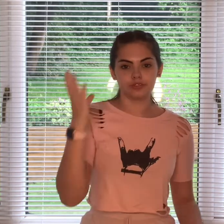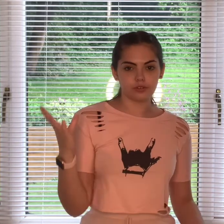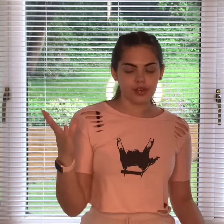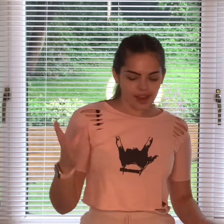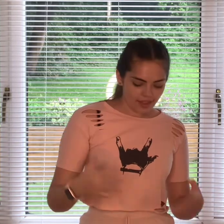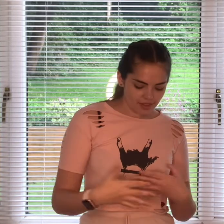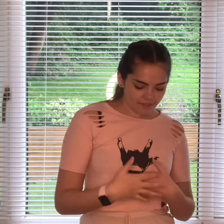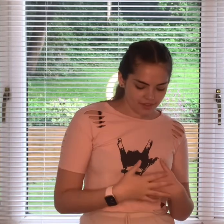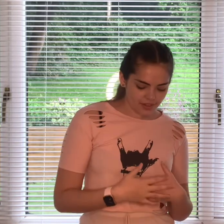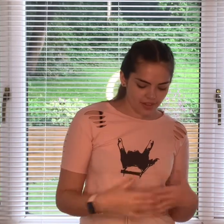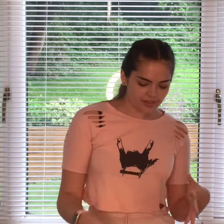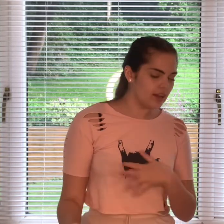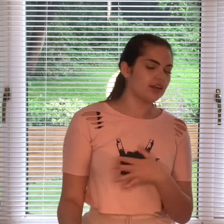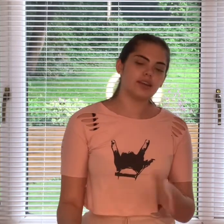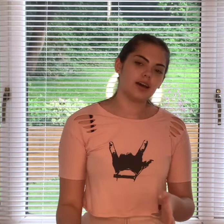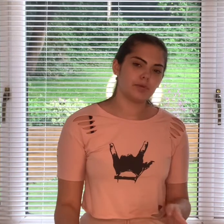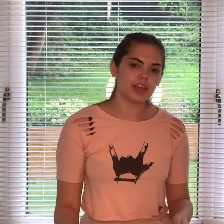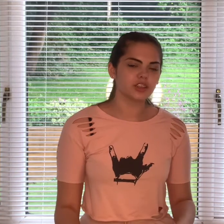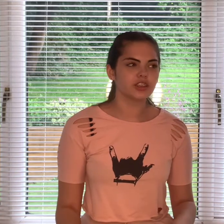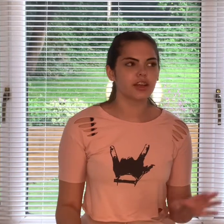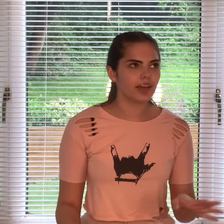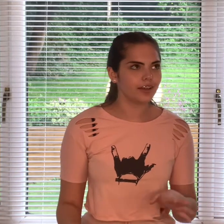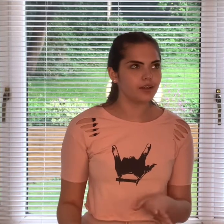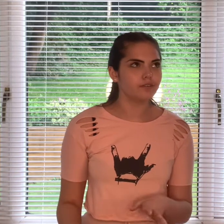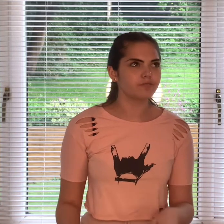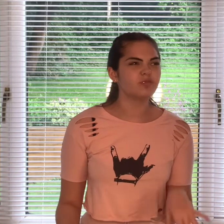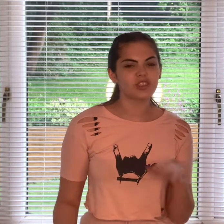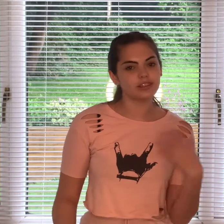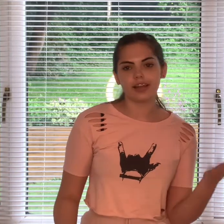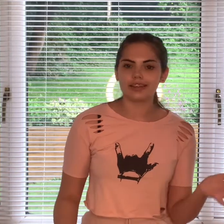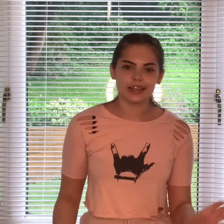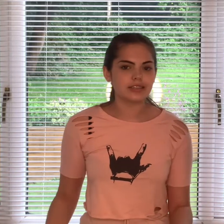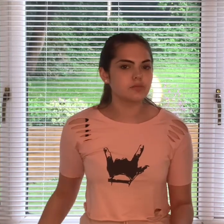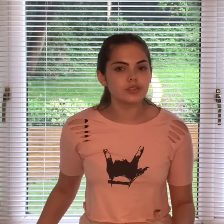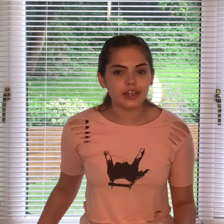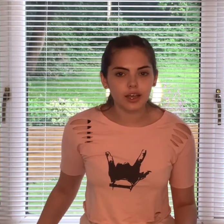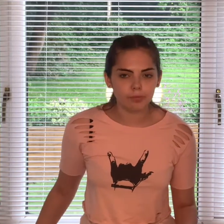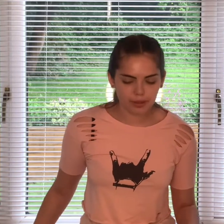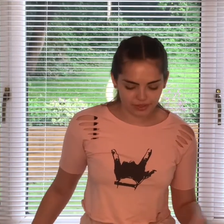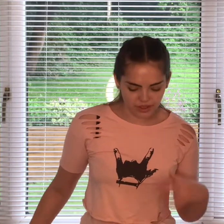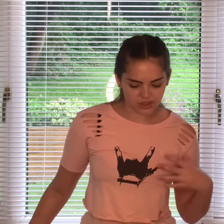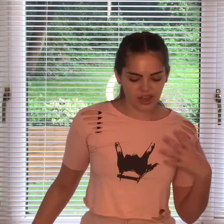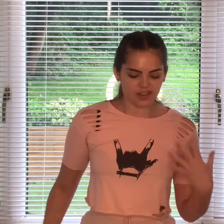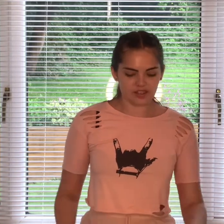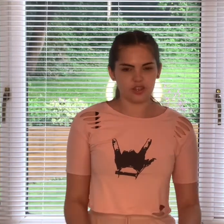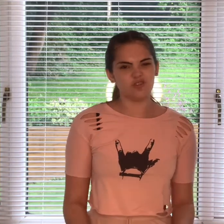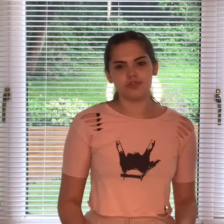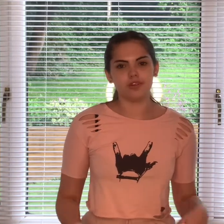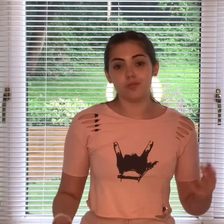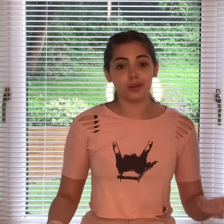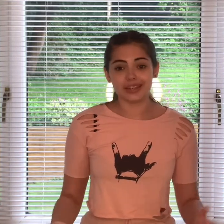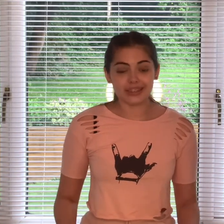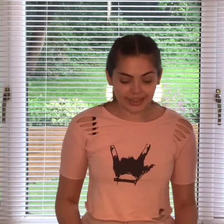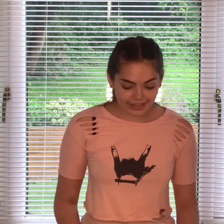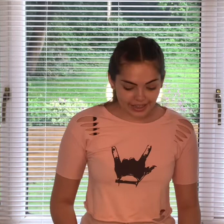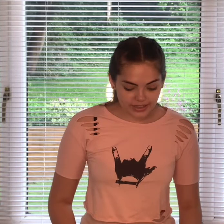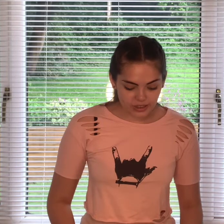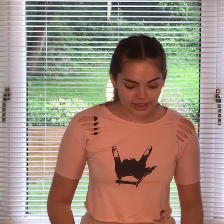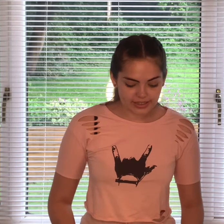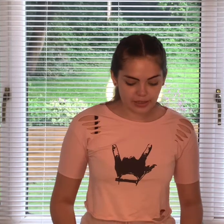and then for the na na na bit you're just gonna kind of just like dance to the music a little bit because there's no no point in signing it so then it's